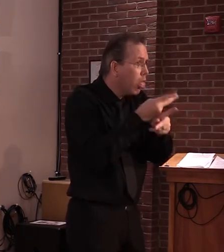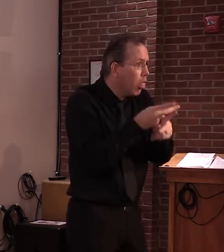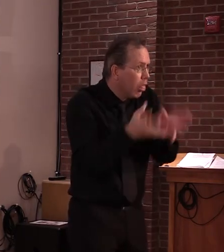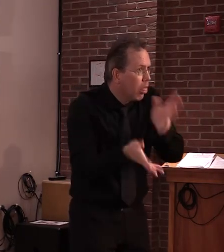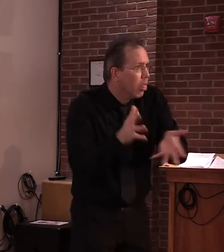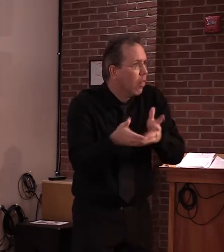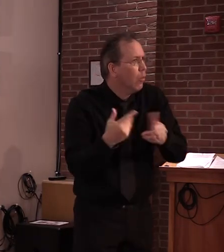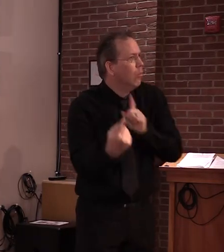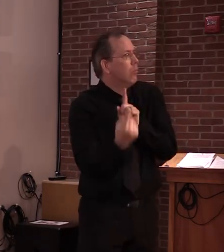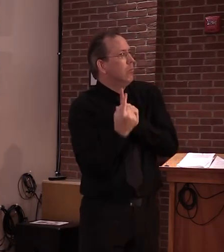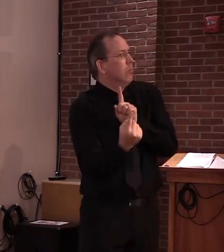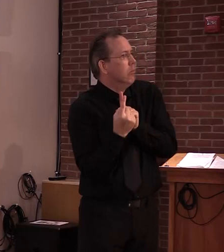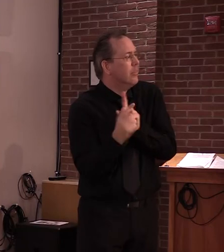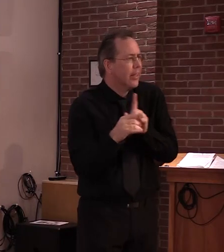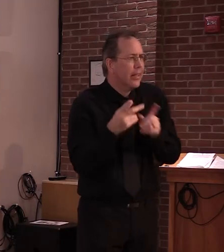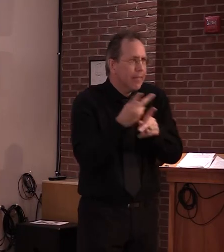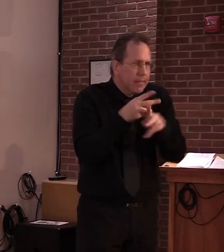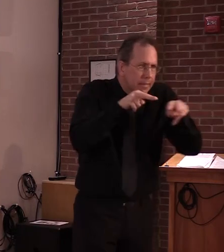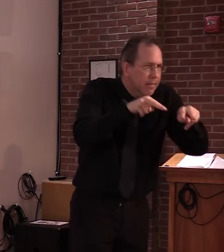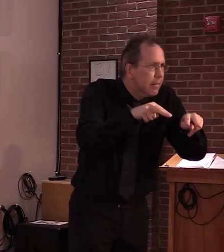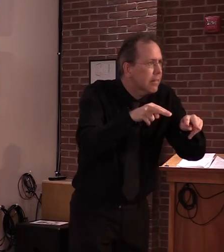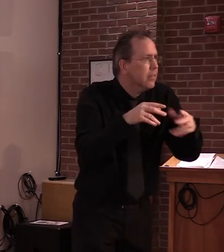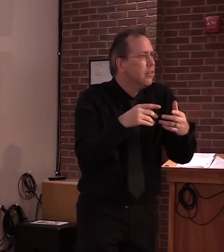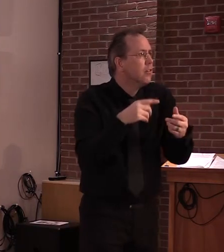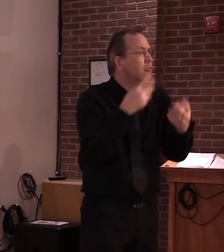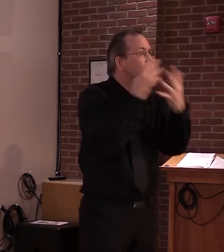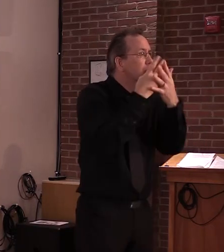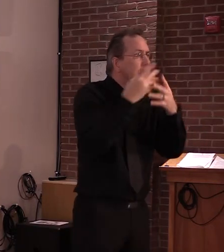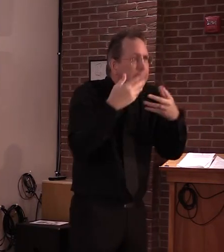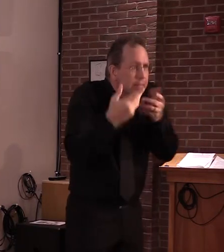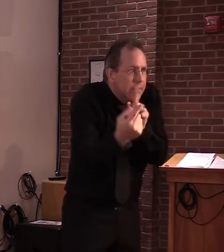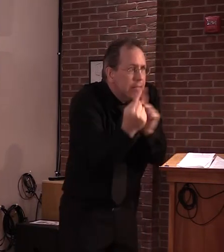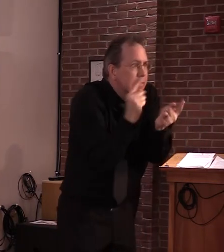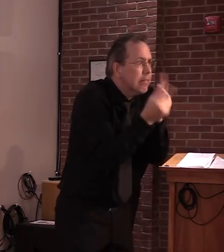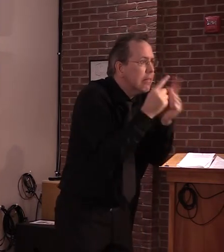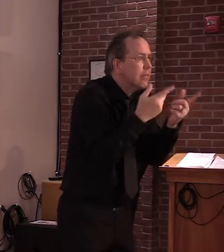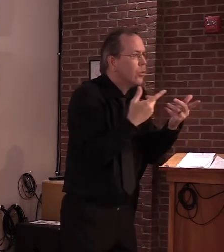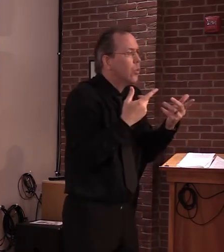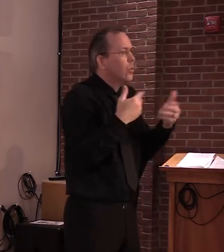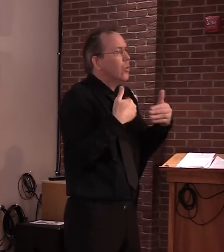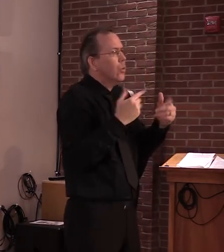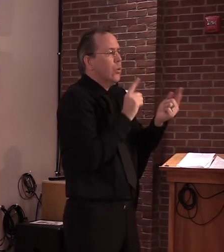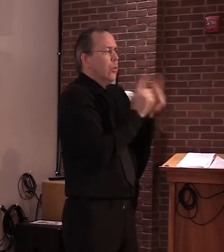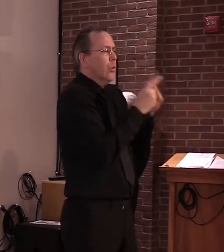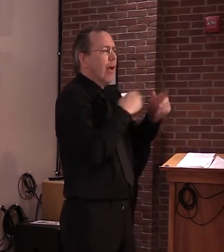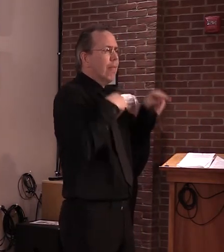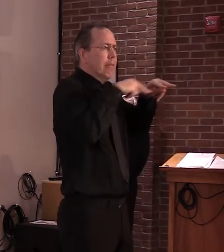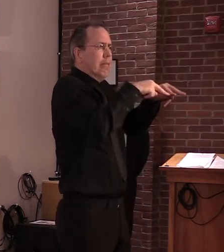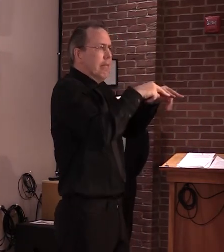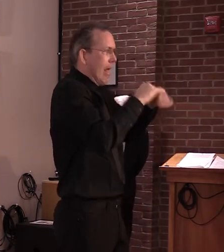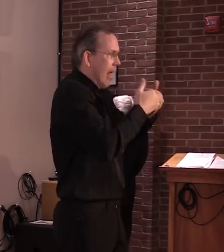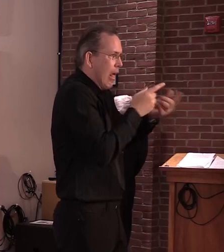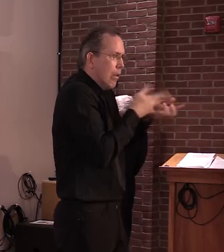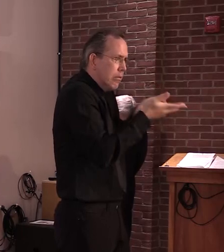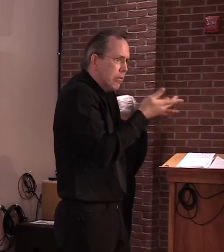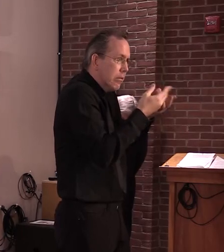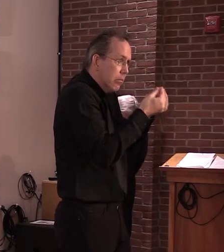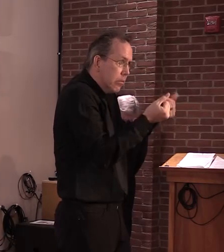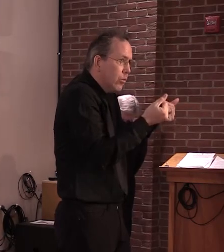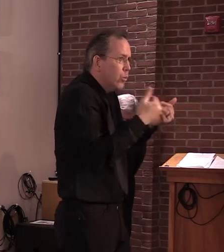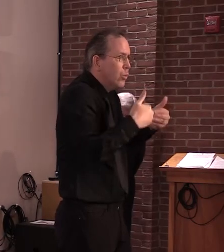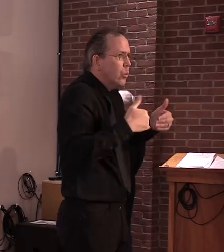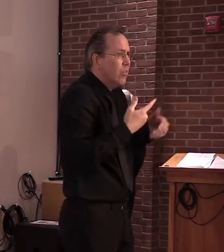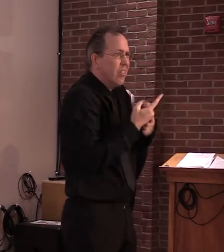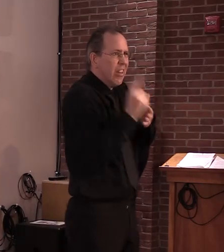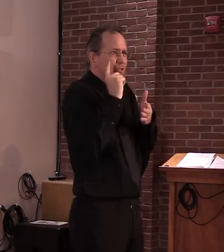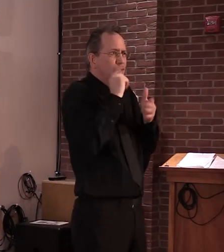in an operating room, uh, or wherever. Uh, so the opportunities to have more, uh, close contact that